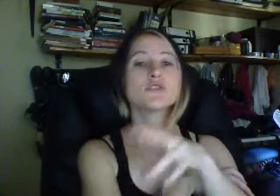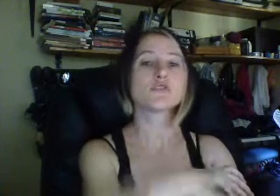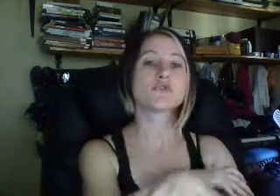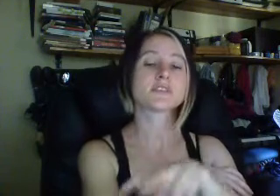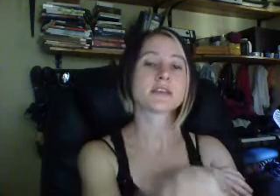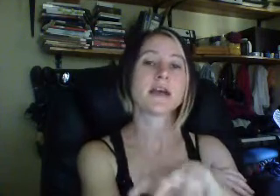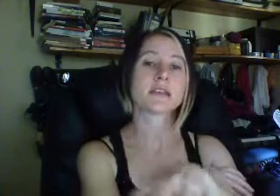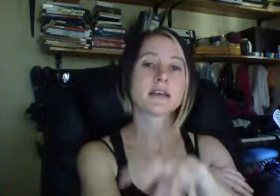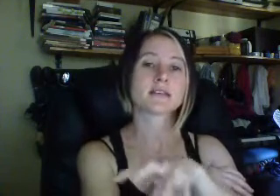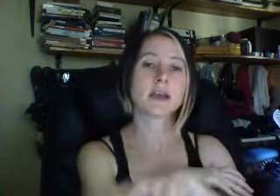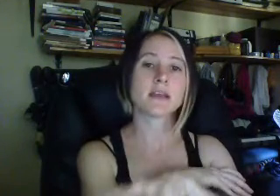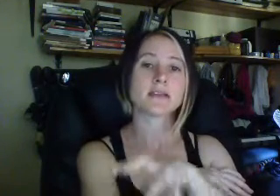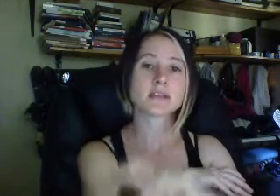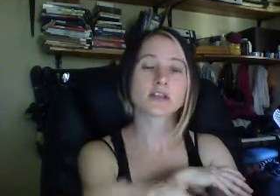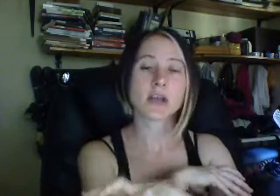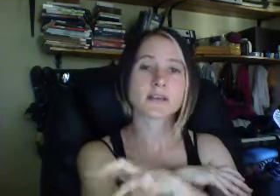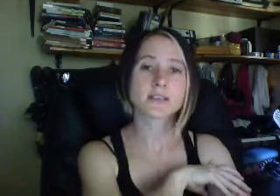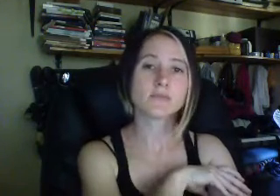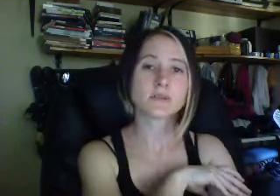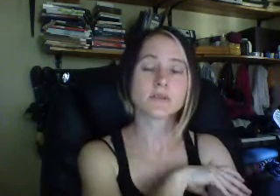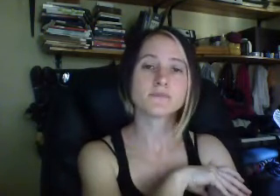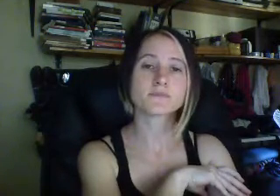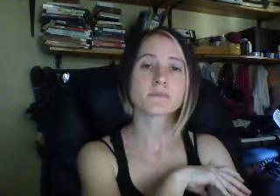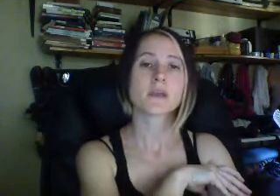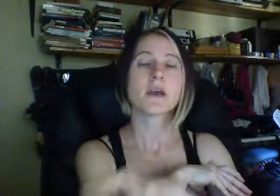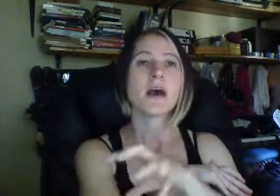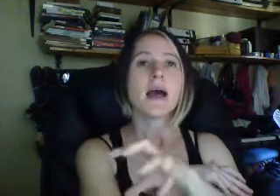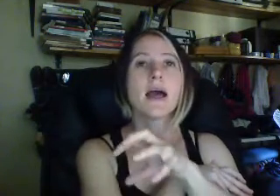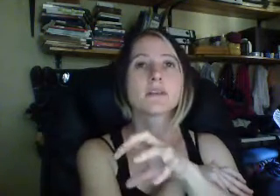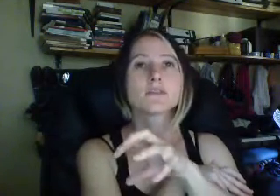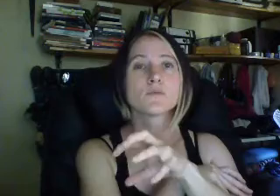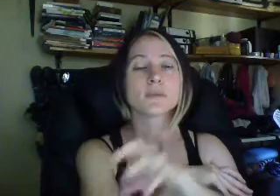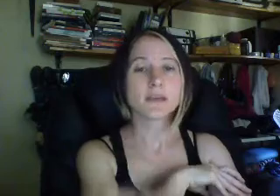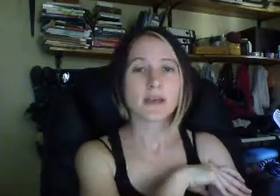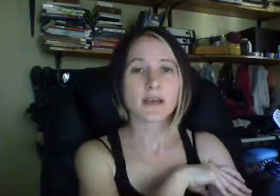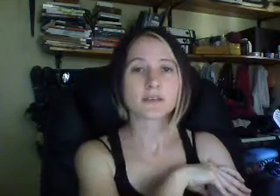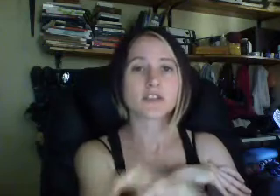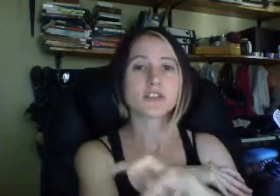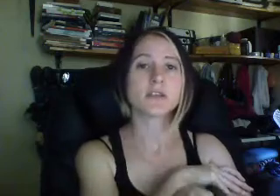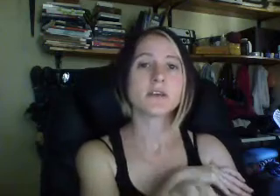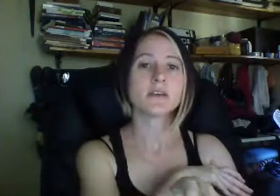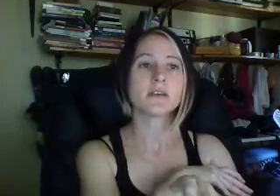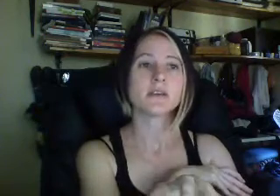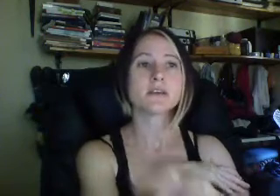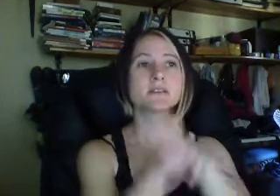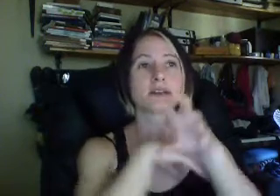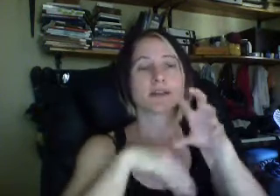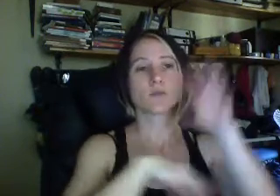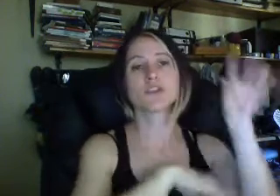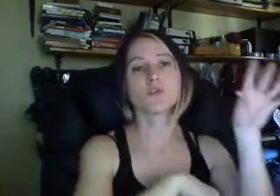to stand as a sexualized symbol, and within that she is getting what she